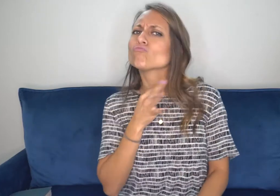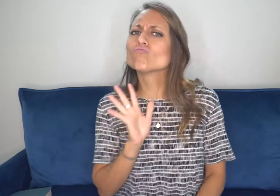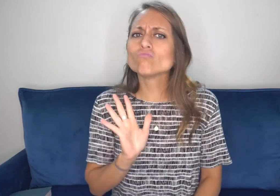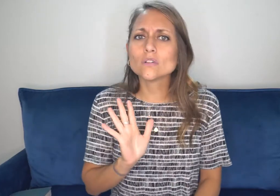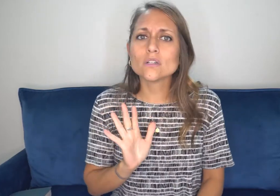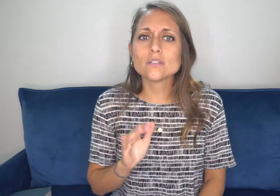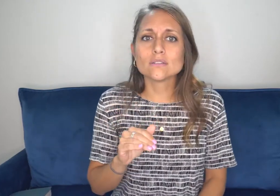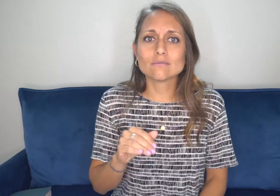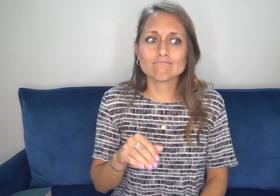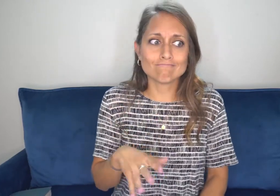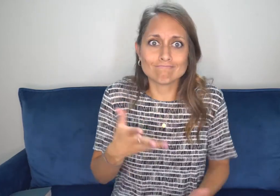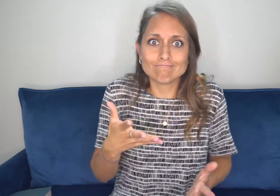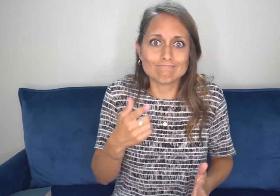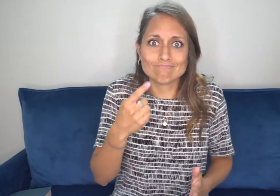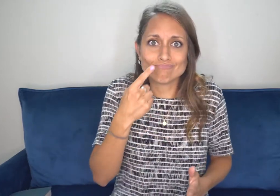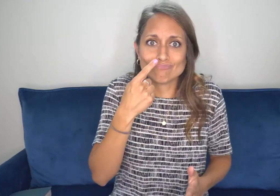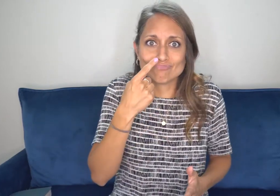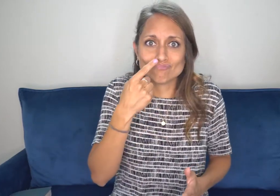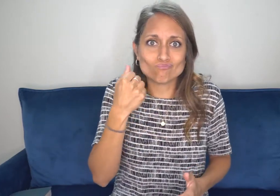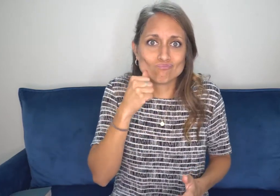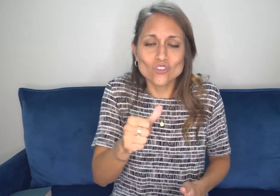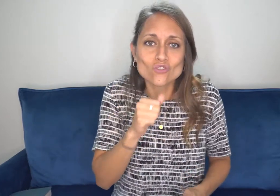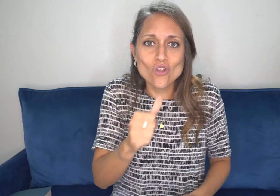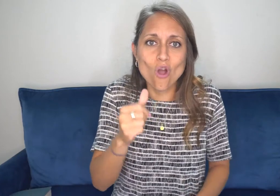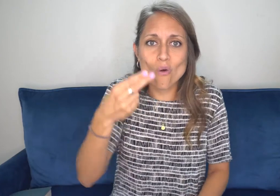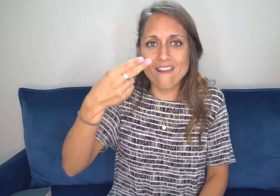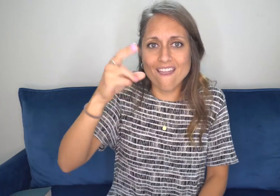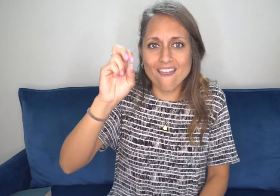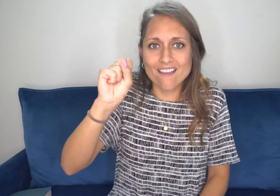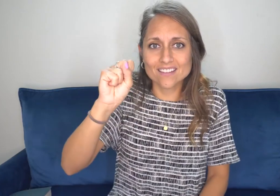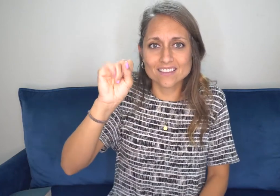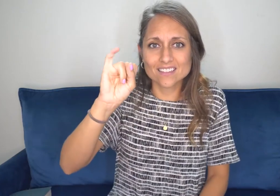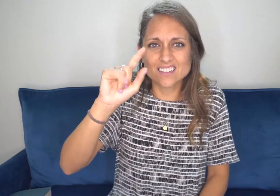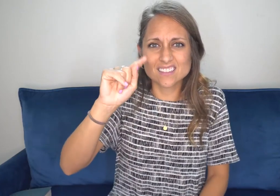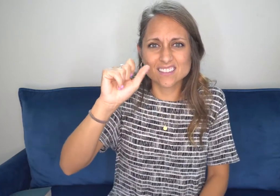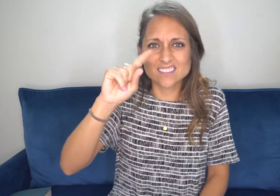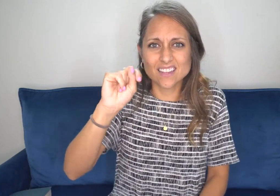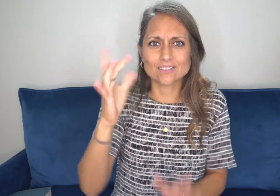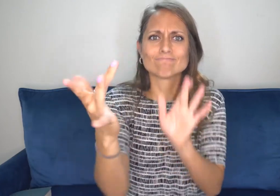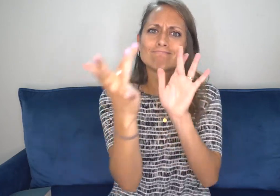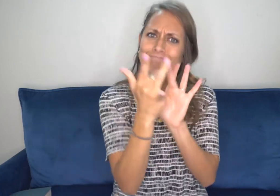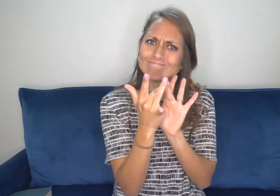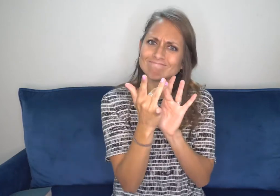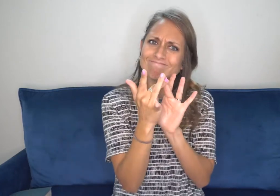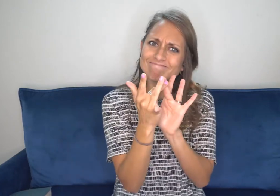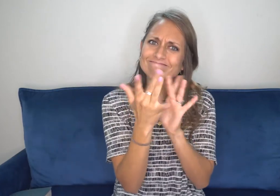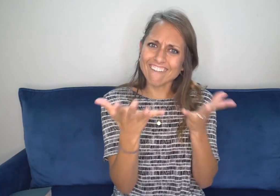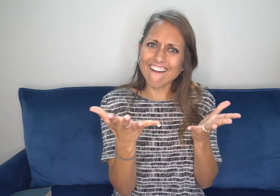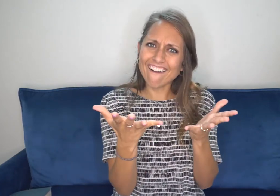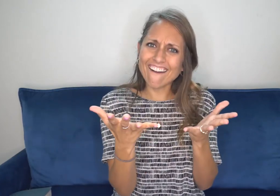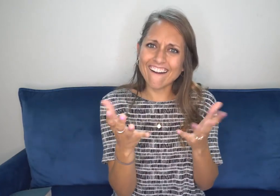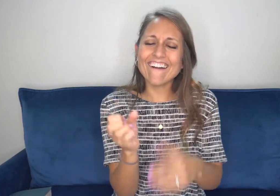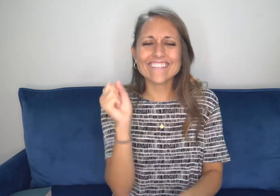out. I want to chat with you. If you have questions, if you have doubt, anything,